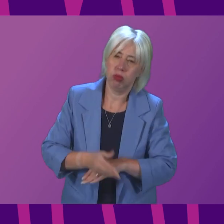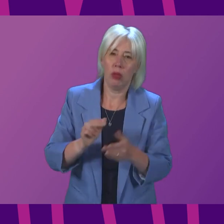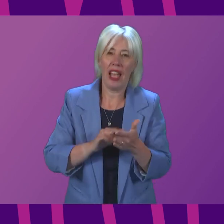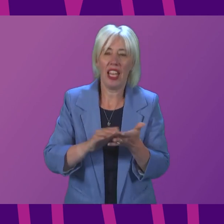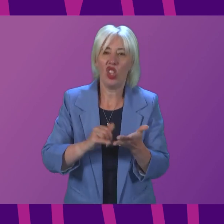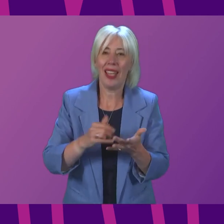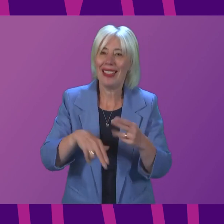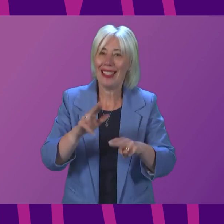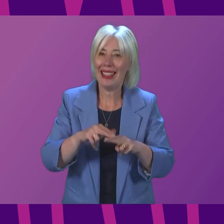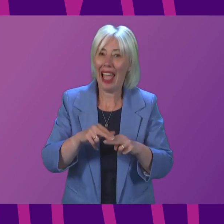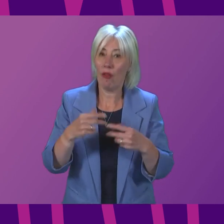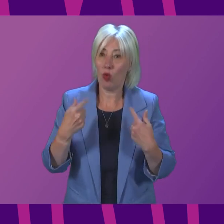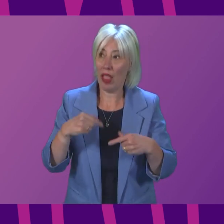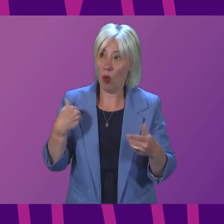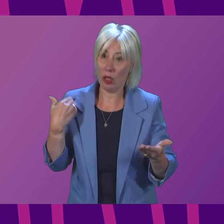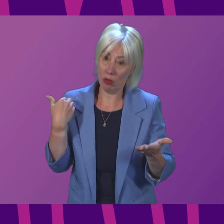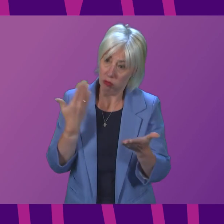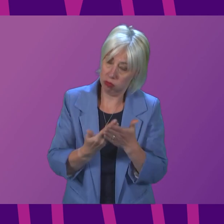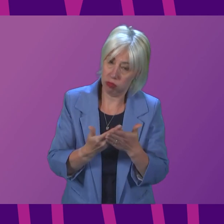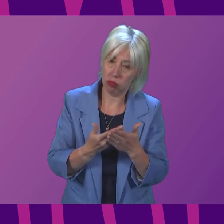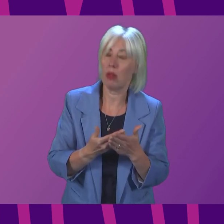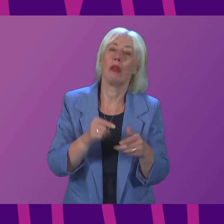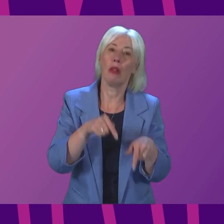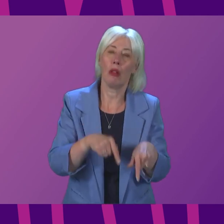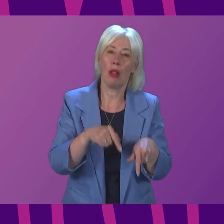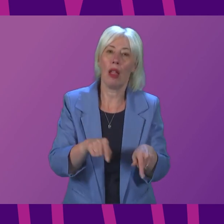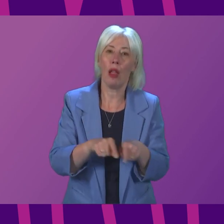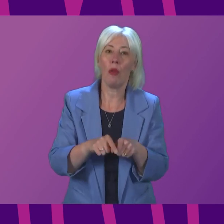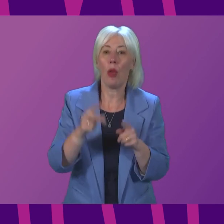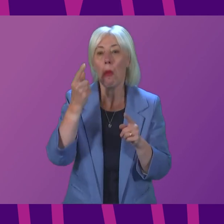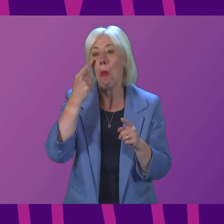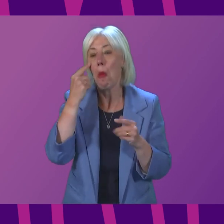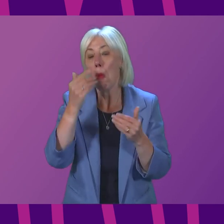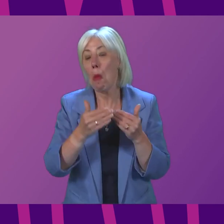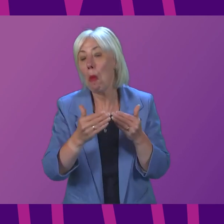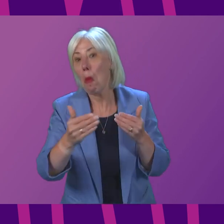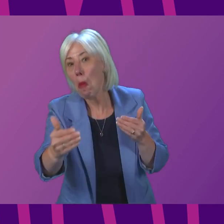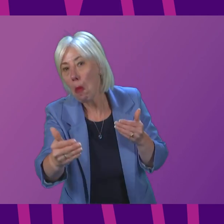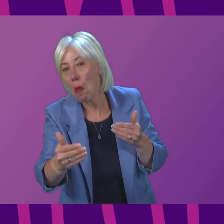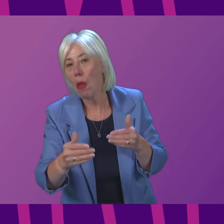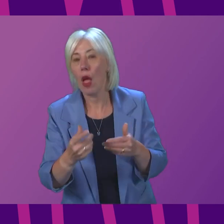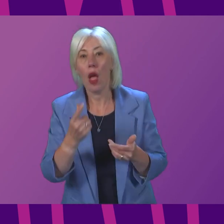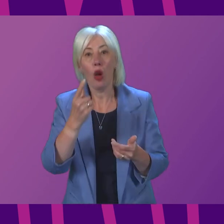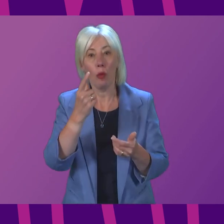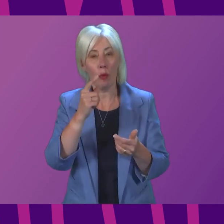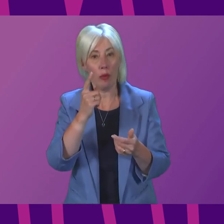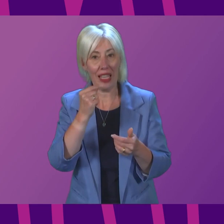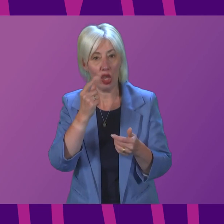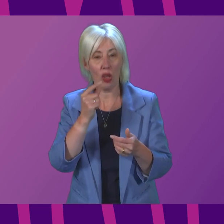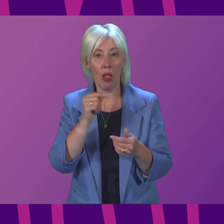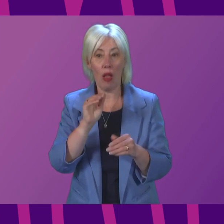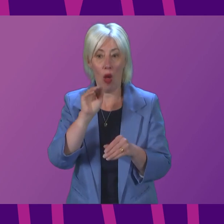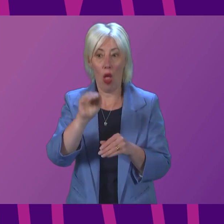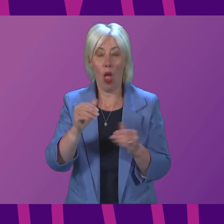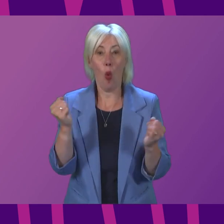in getting us to this point. But we also look to the months ahead, including the potential for a further winter